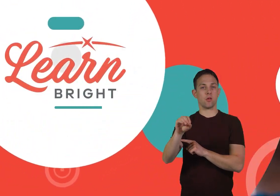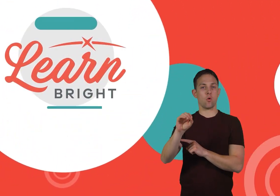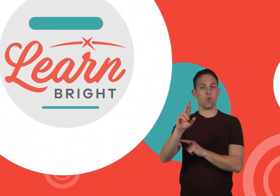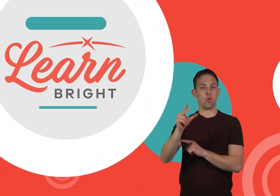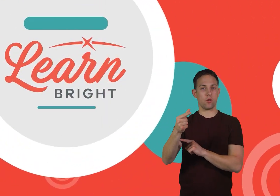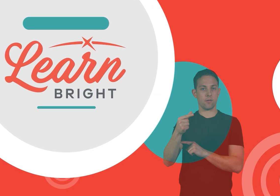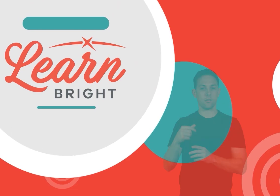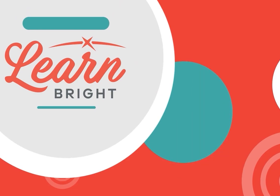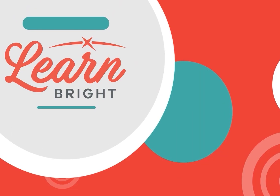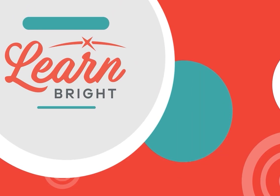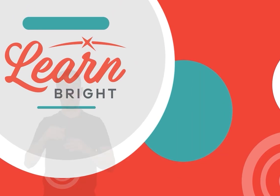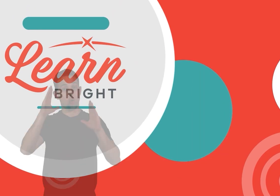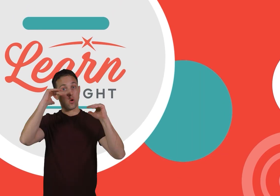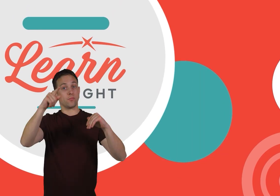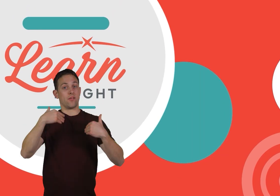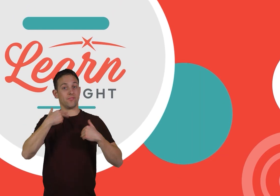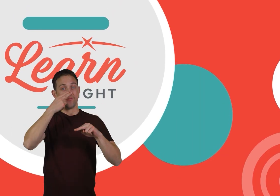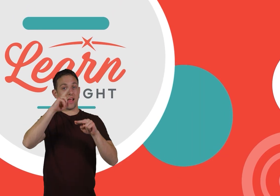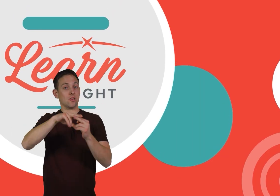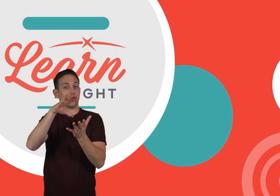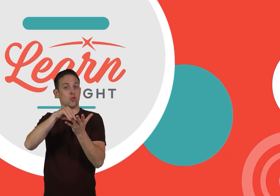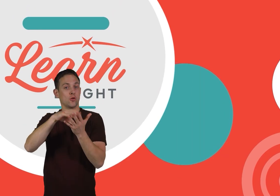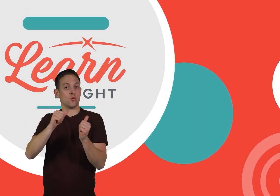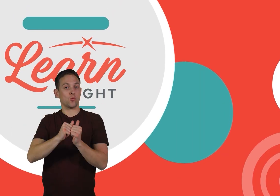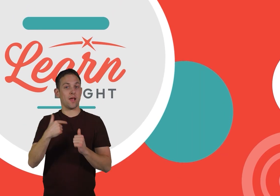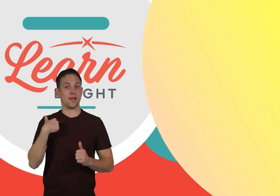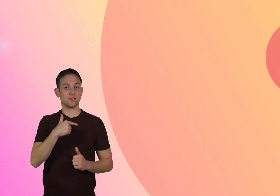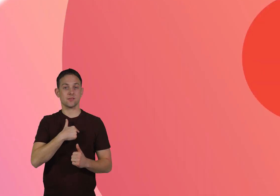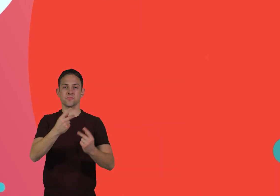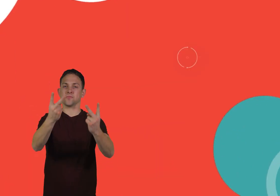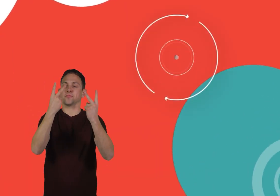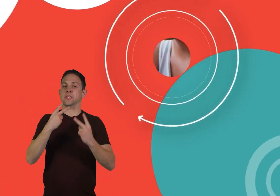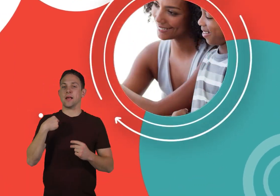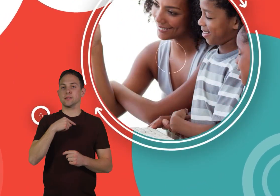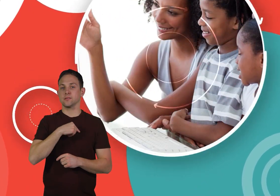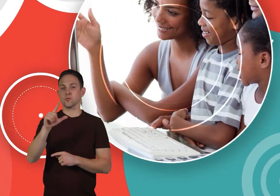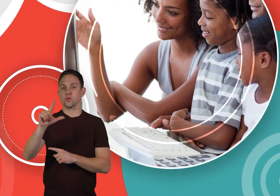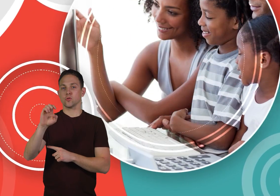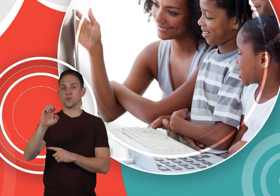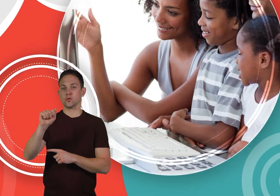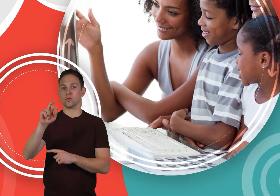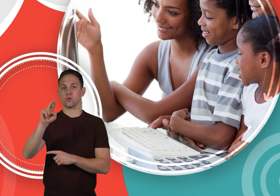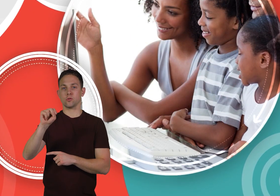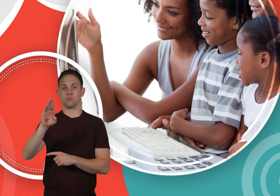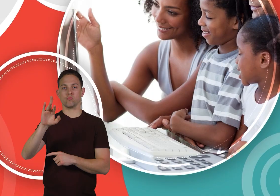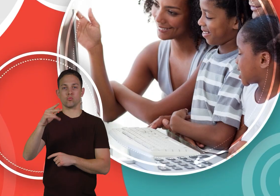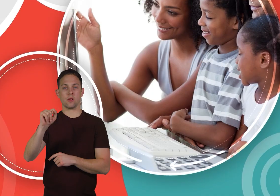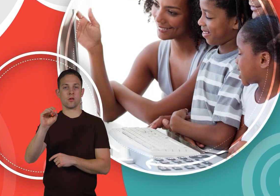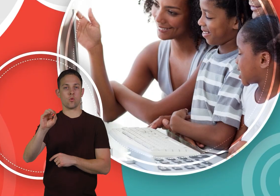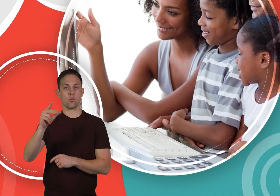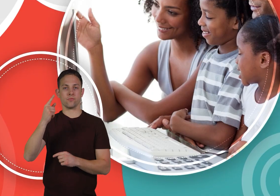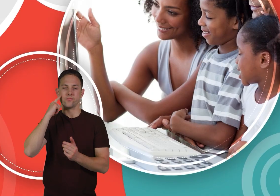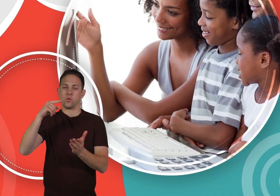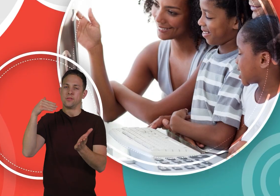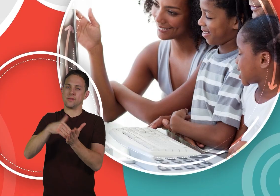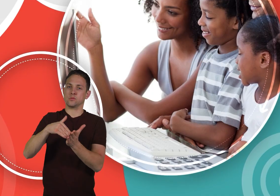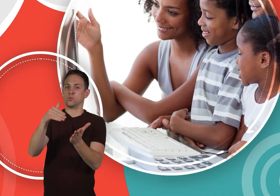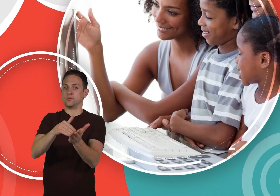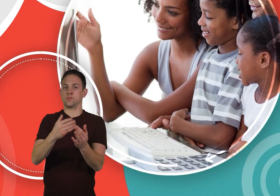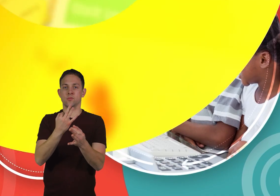Hope you had fun learning with us! Visit us at learnbright.org for thousands of free resources